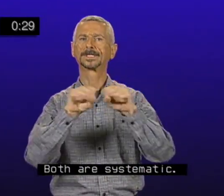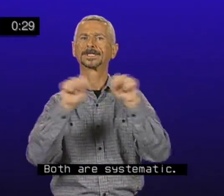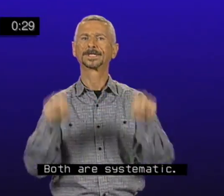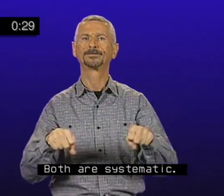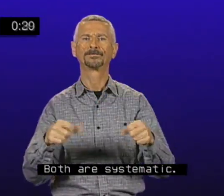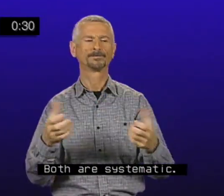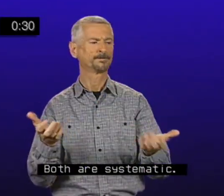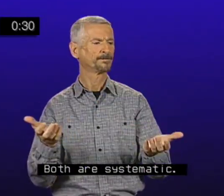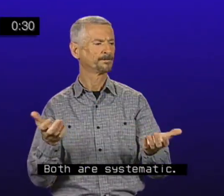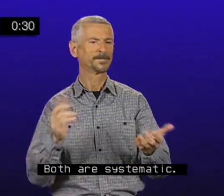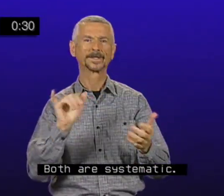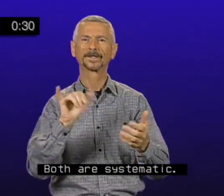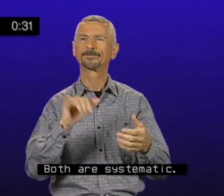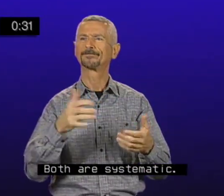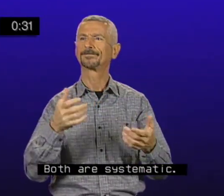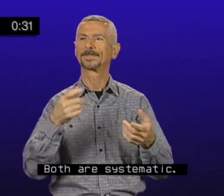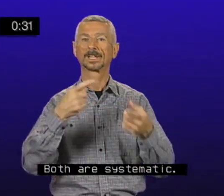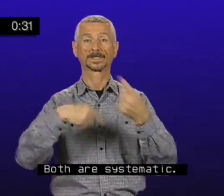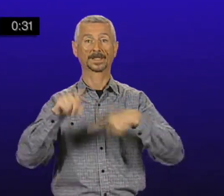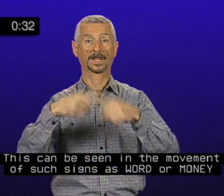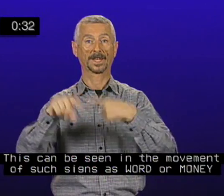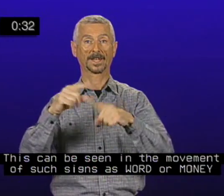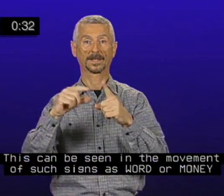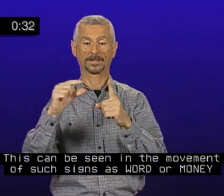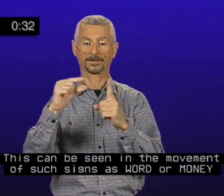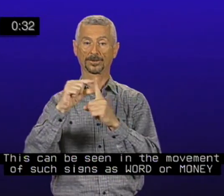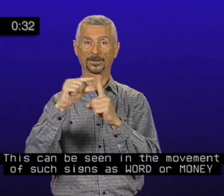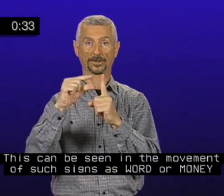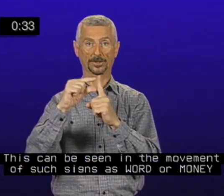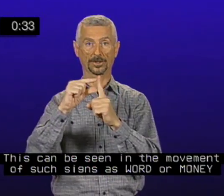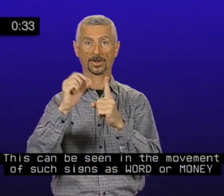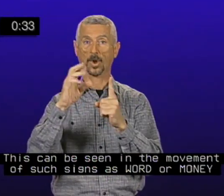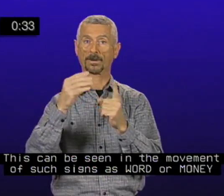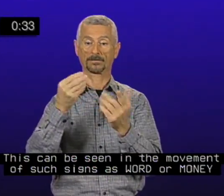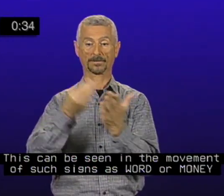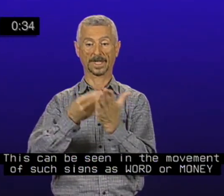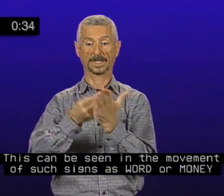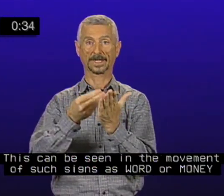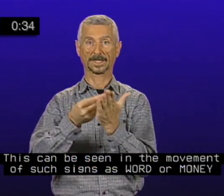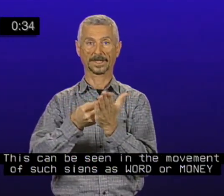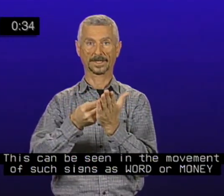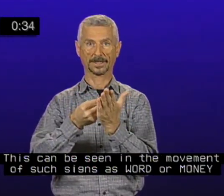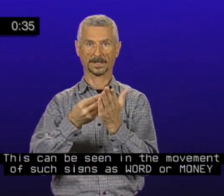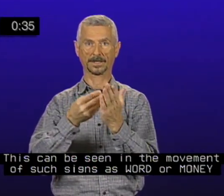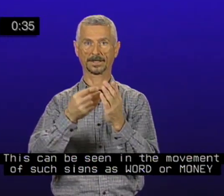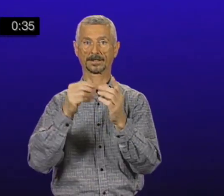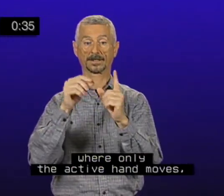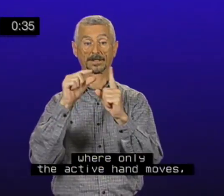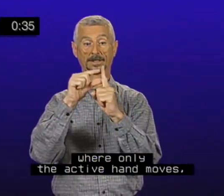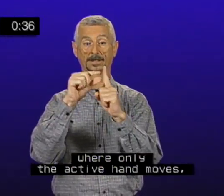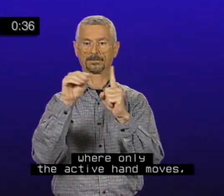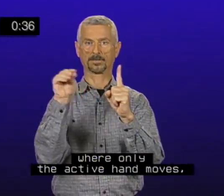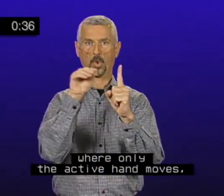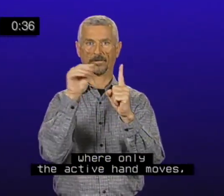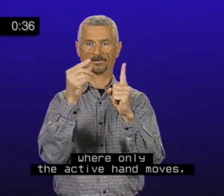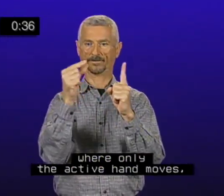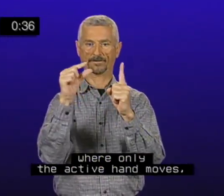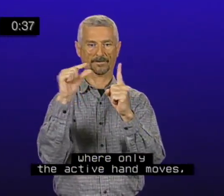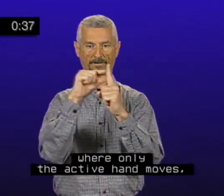Both are systematic. This can be seen in the movement of such signs as word or money where only the